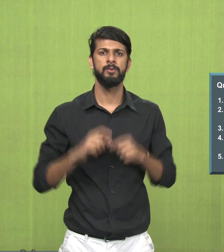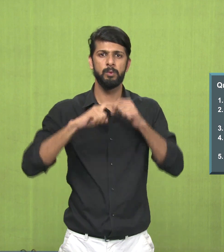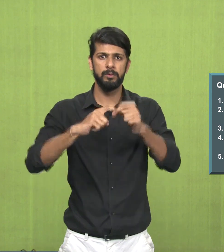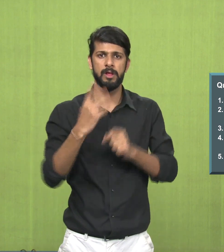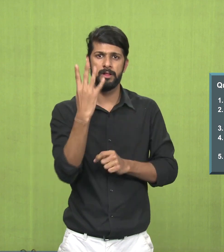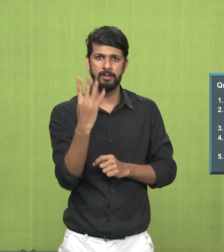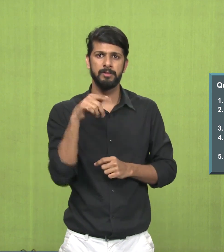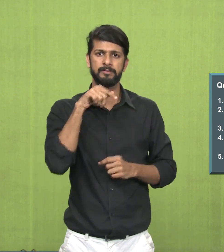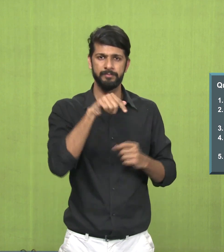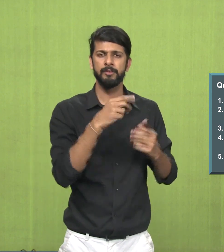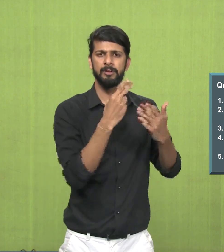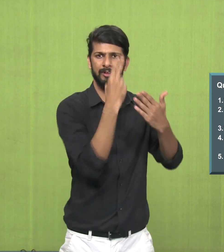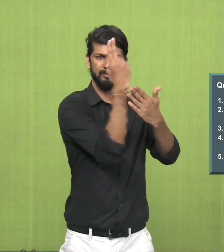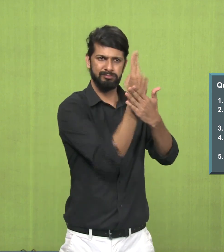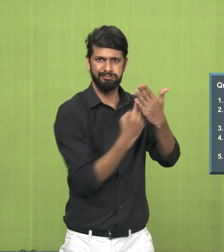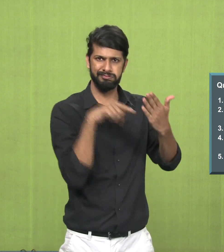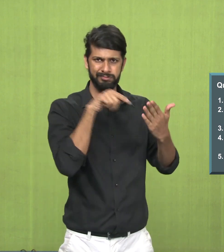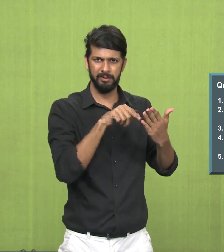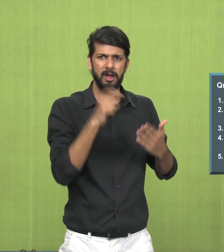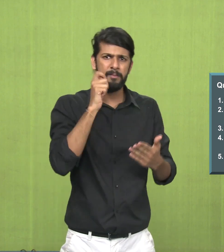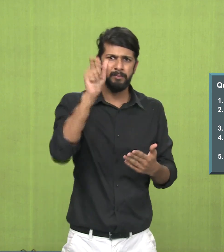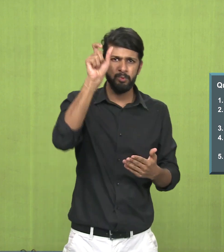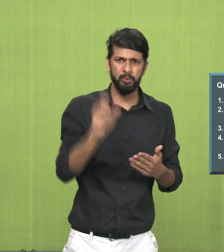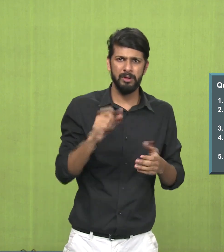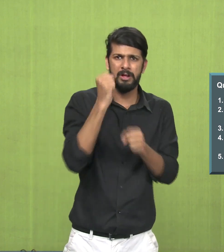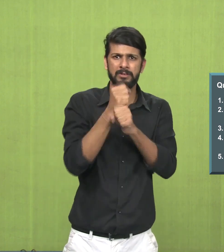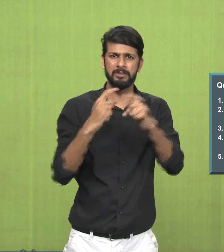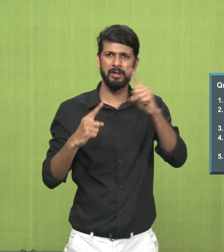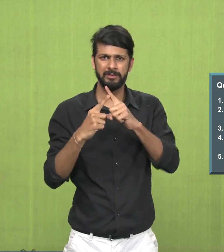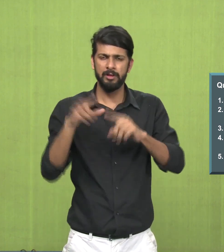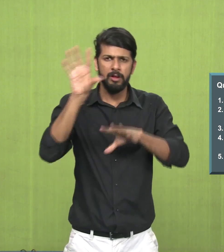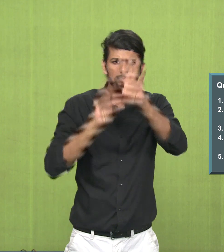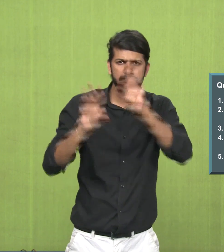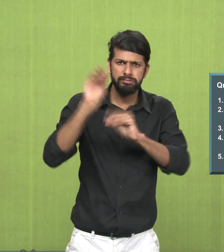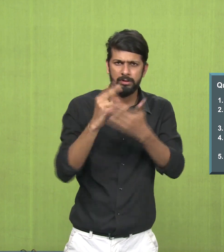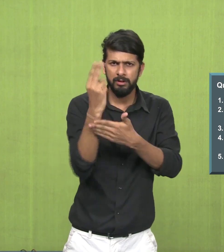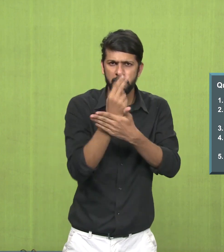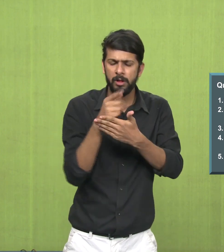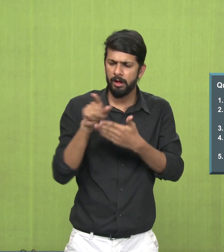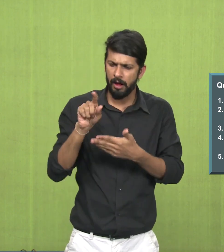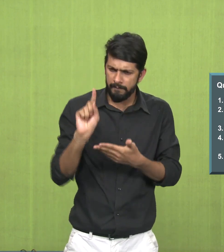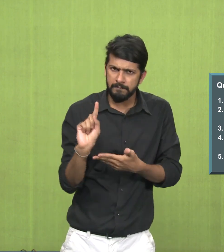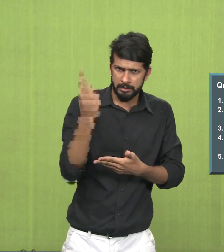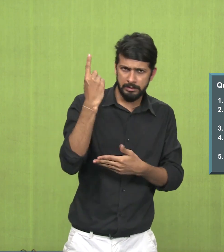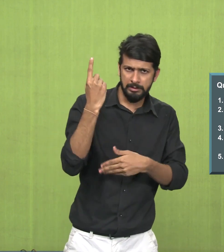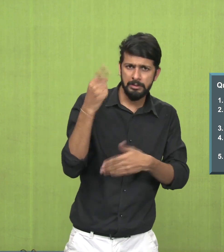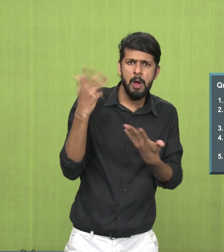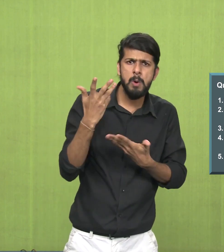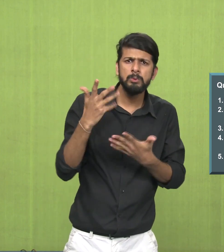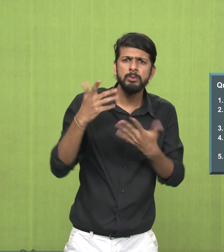Question number 4, the artist Gagendranath was the first painter to experiment with what?